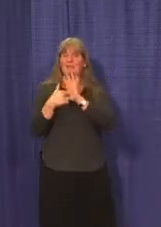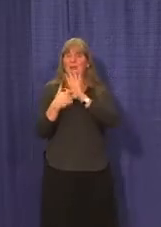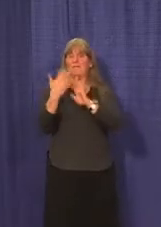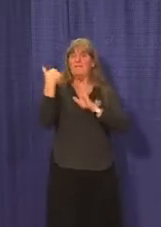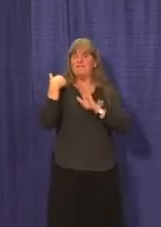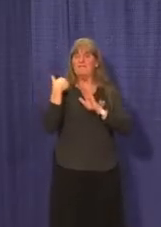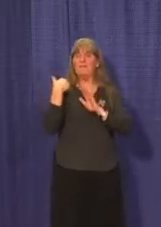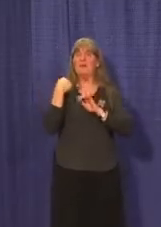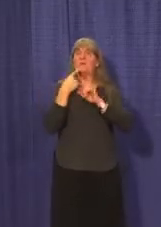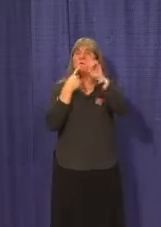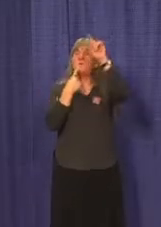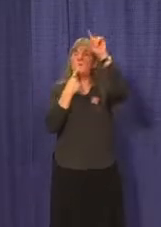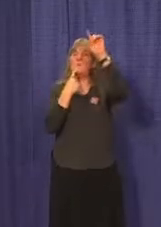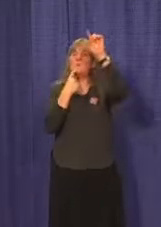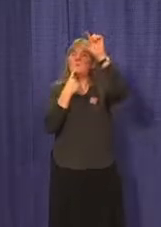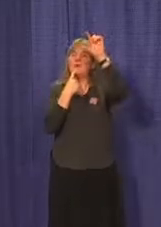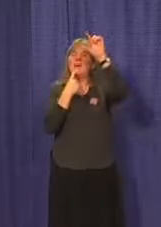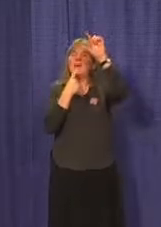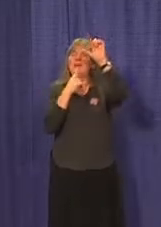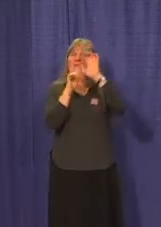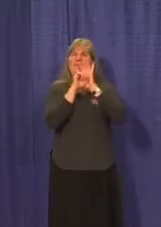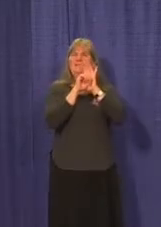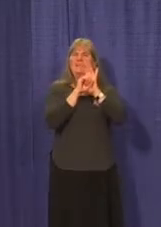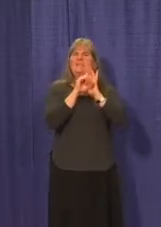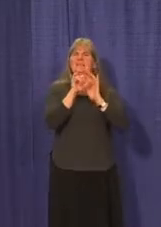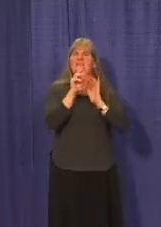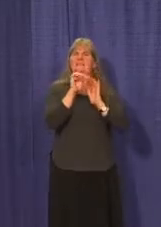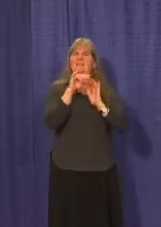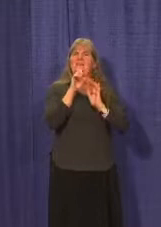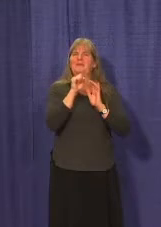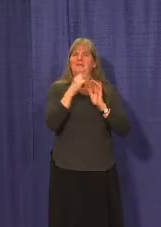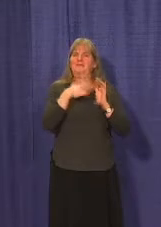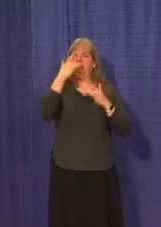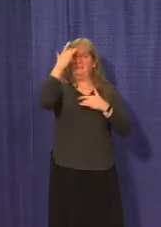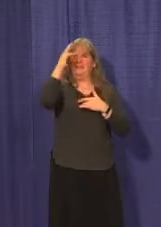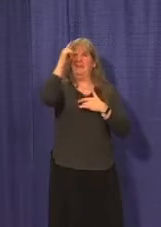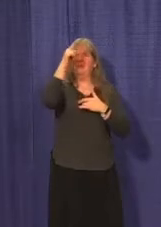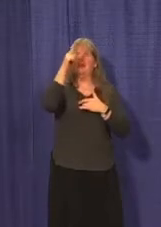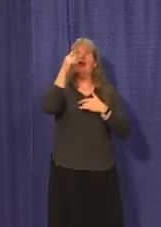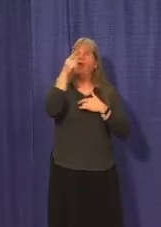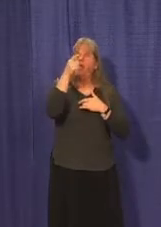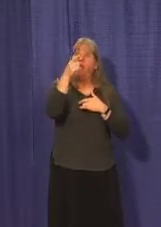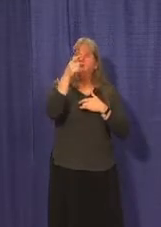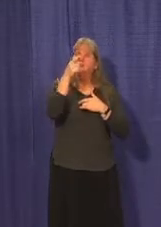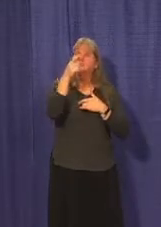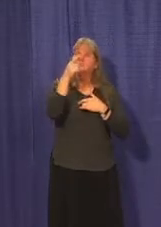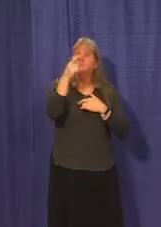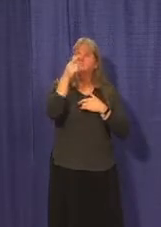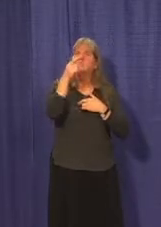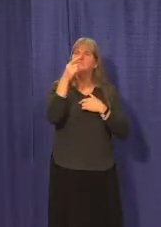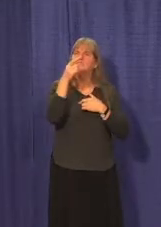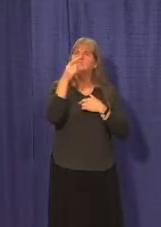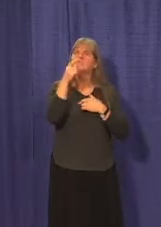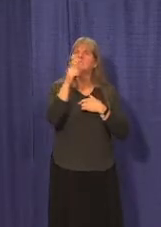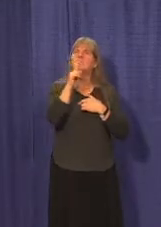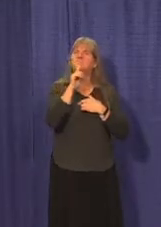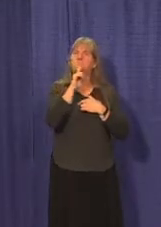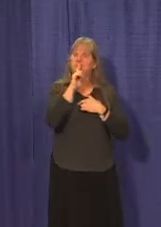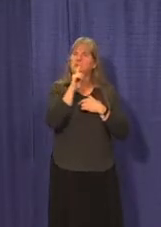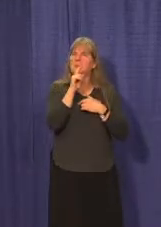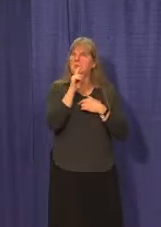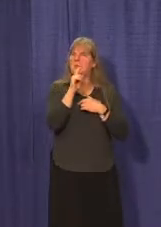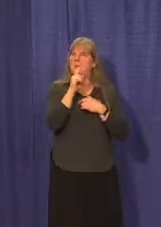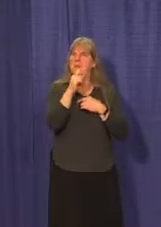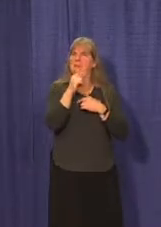The red symptoms are the symptoms that we say these are symptoms to be very, very